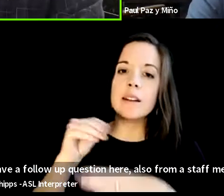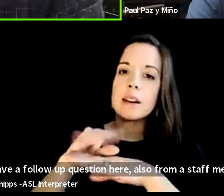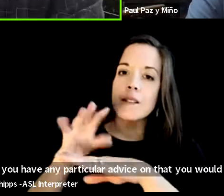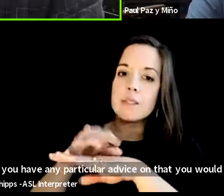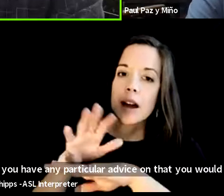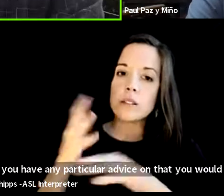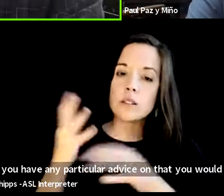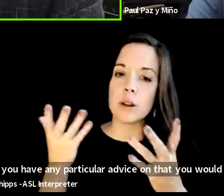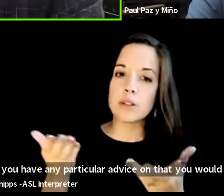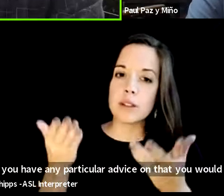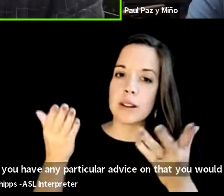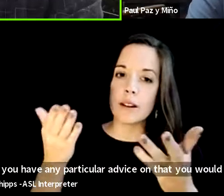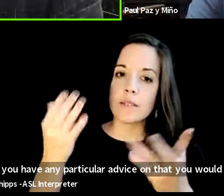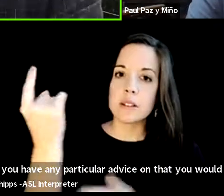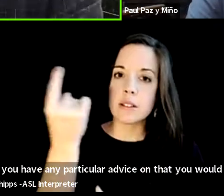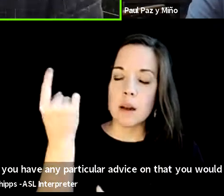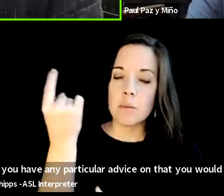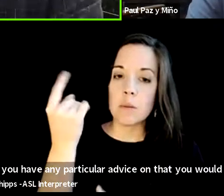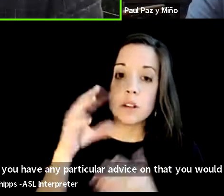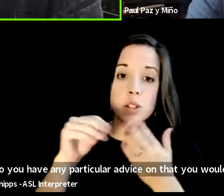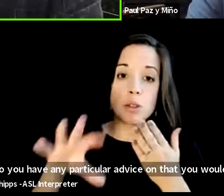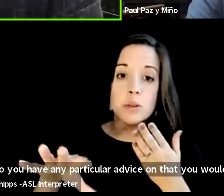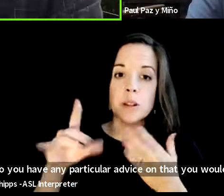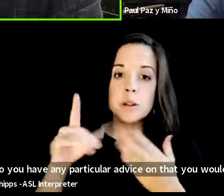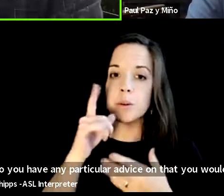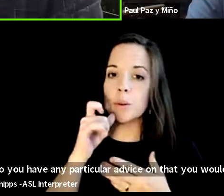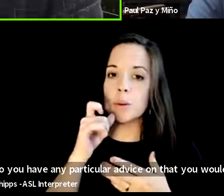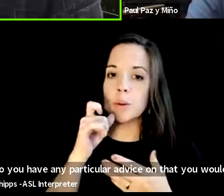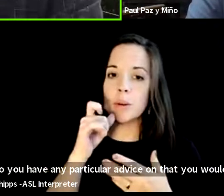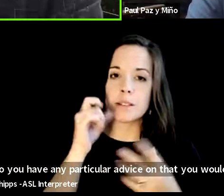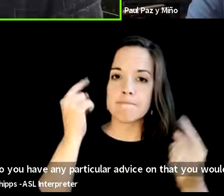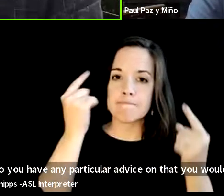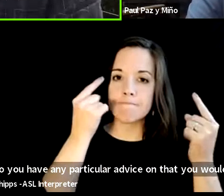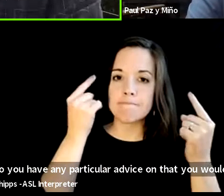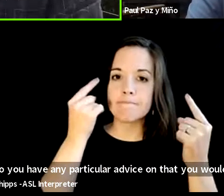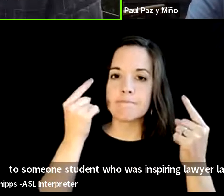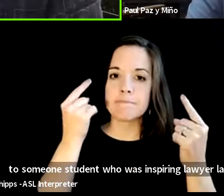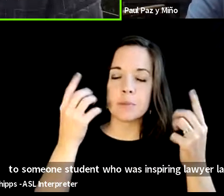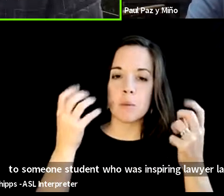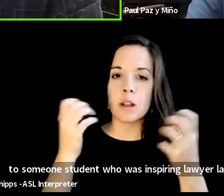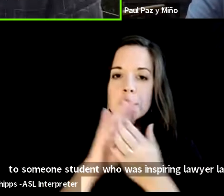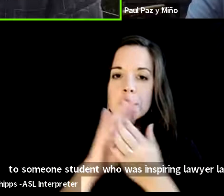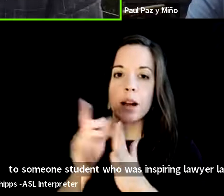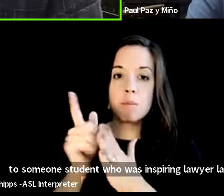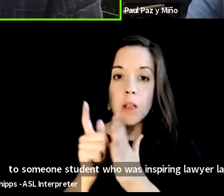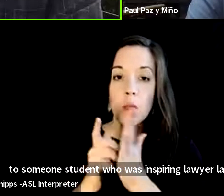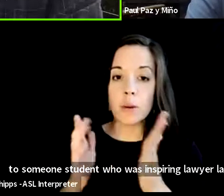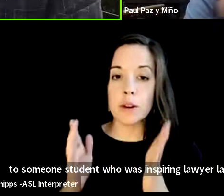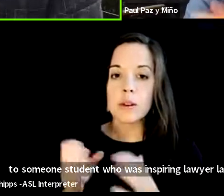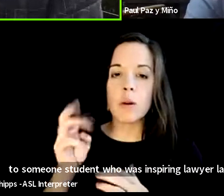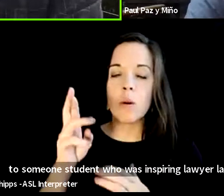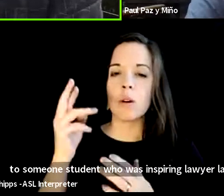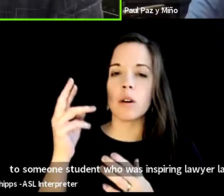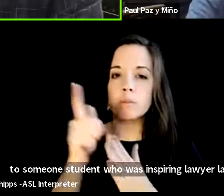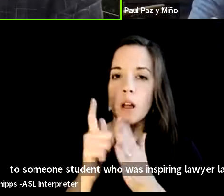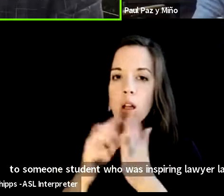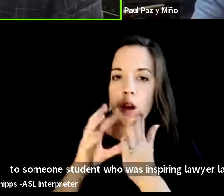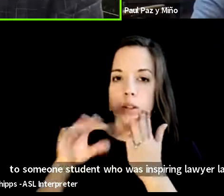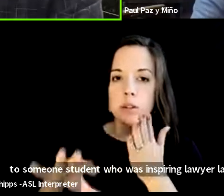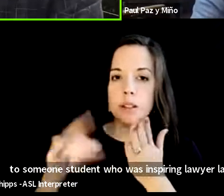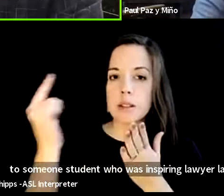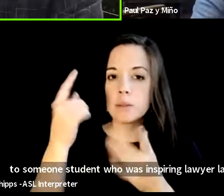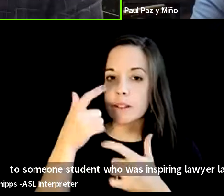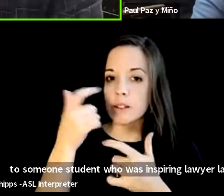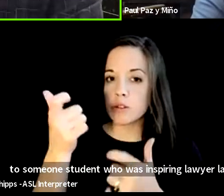to someone a student who is inspiring a lawyer a law student or someone who is interested in